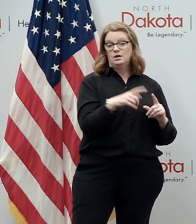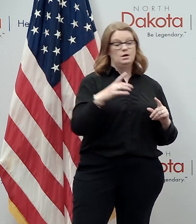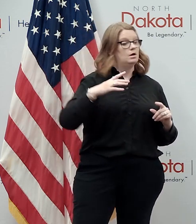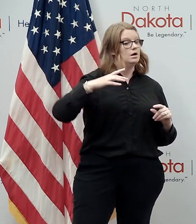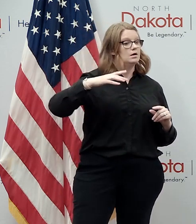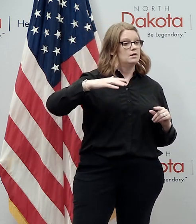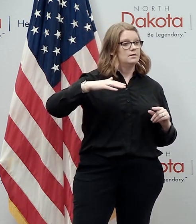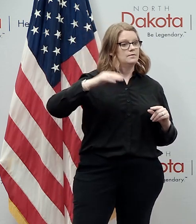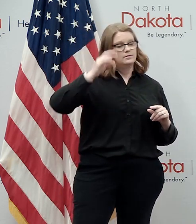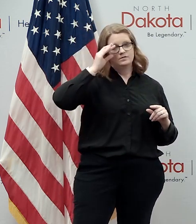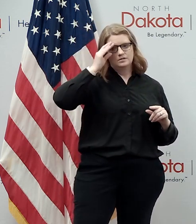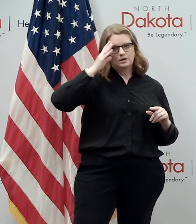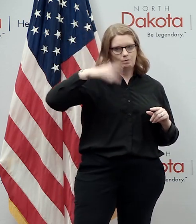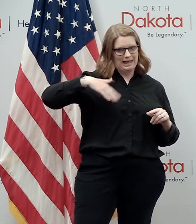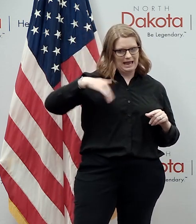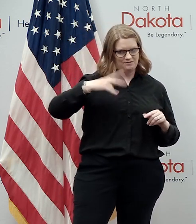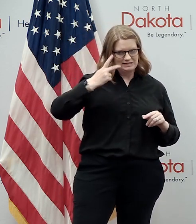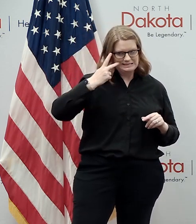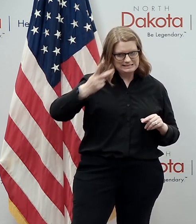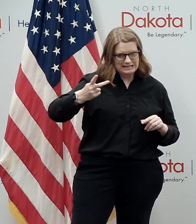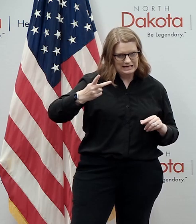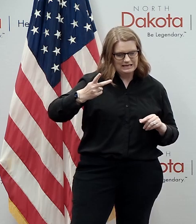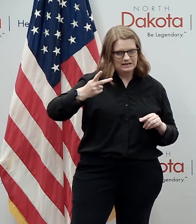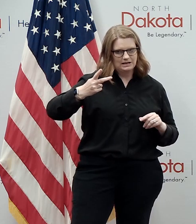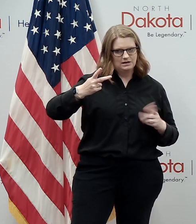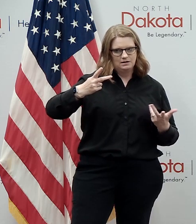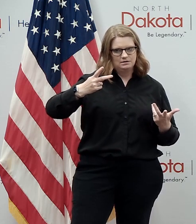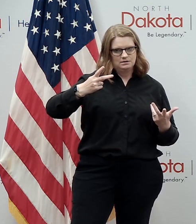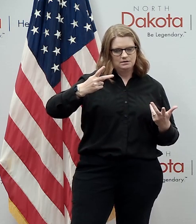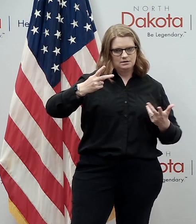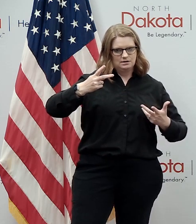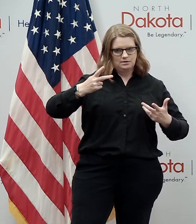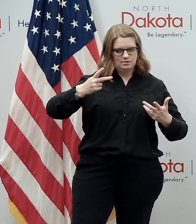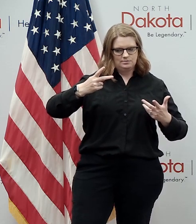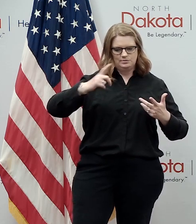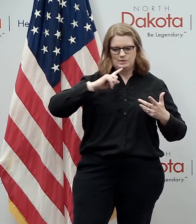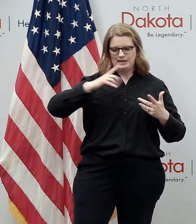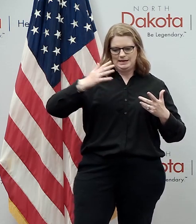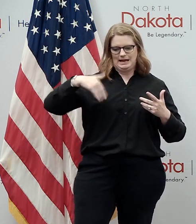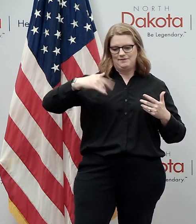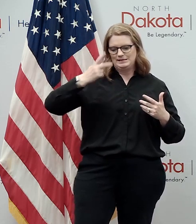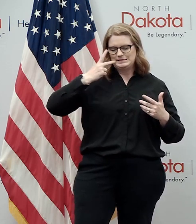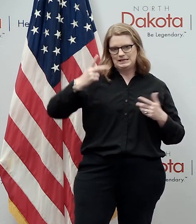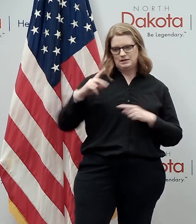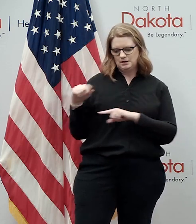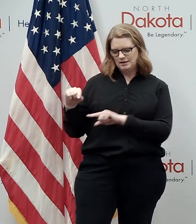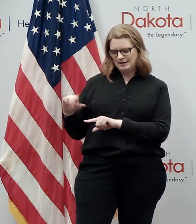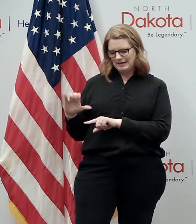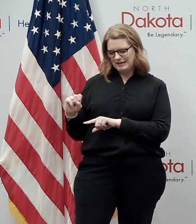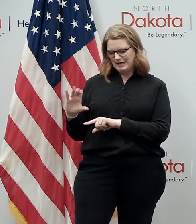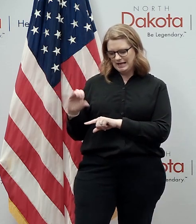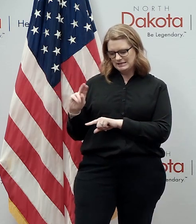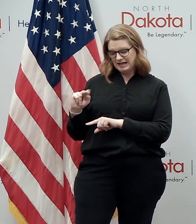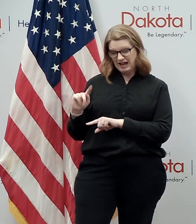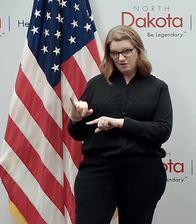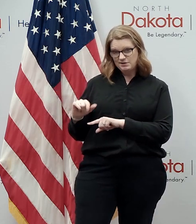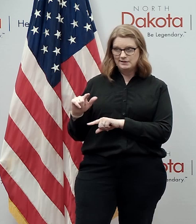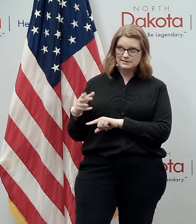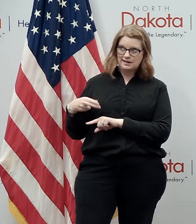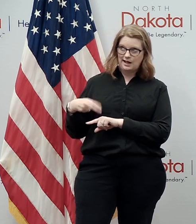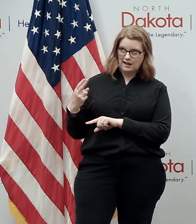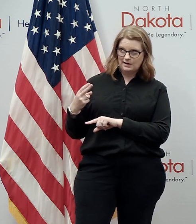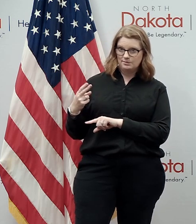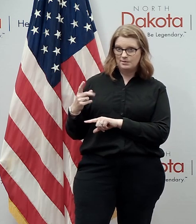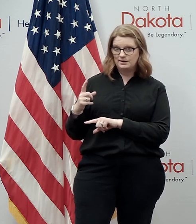uh a need yet in our state because the whole state's numbers are so low cast counting is a little higher but it's low relative to